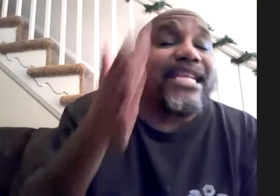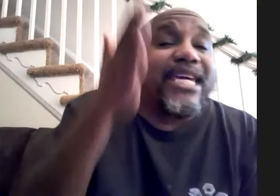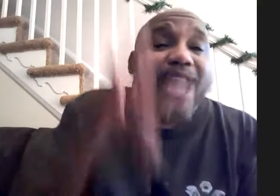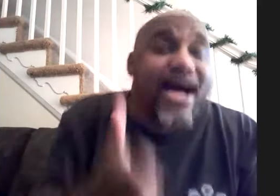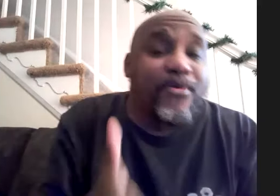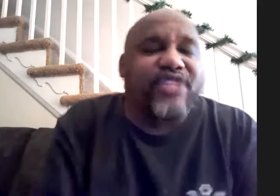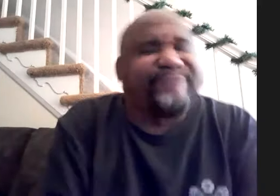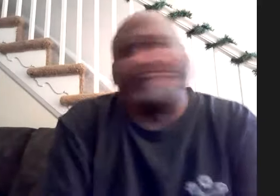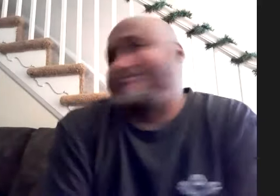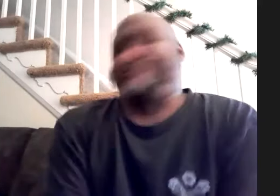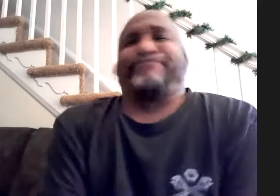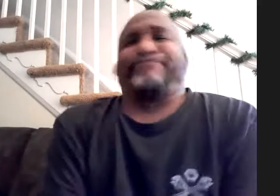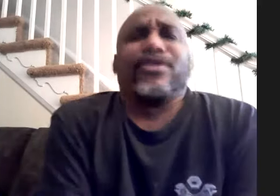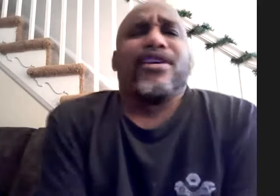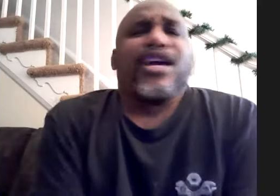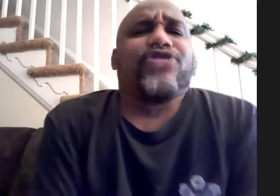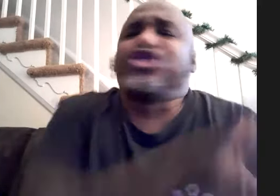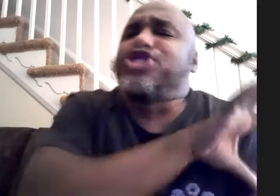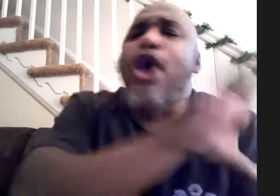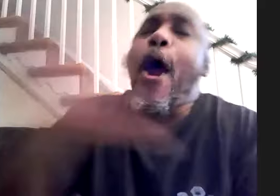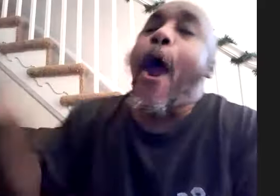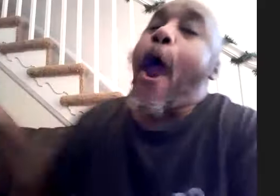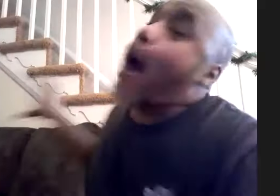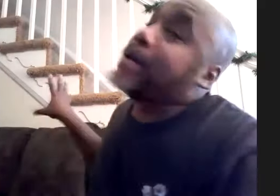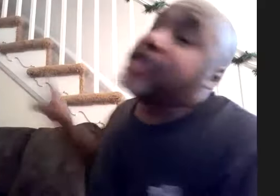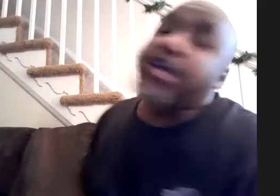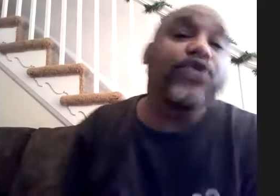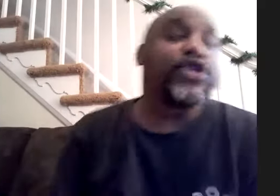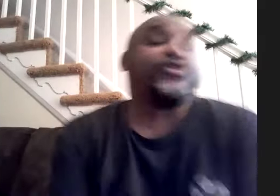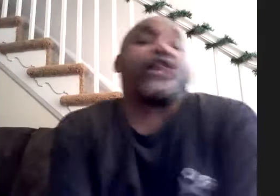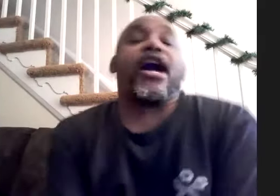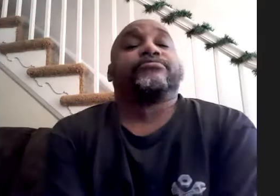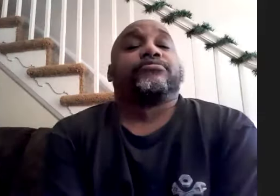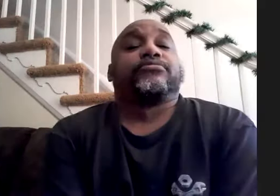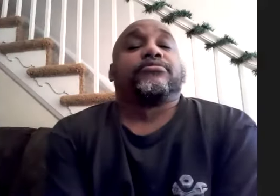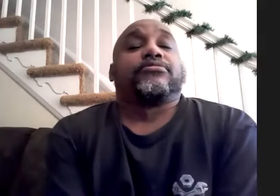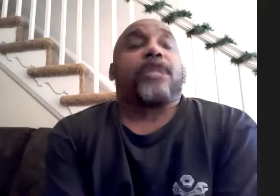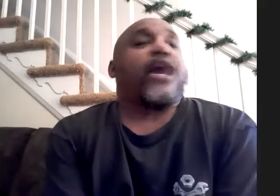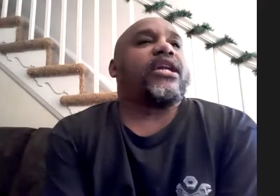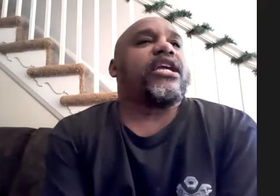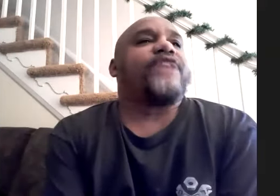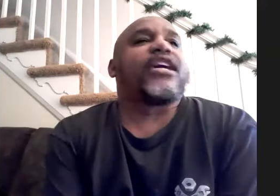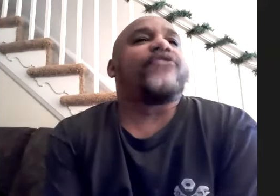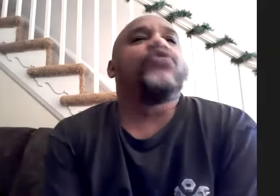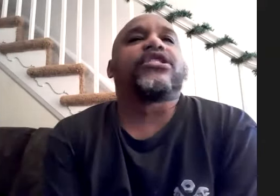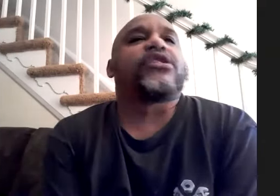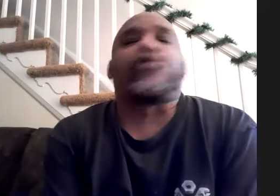keep time with it dude there's so many things you can do with that i mean it's like if you listen to prince